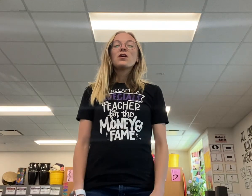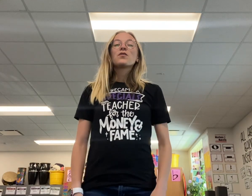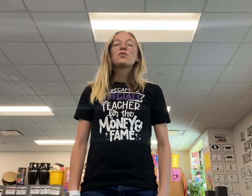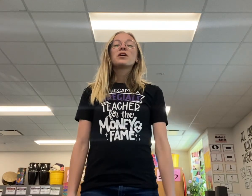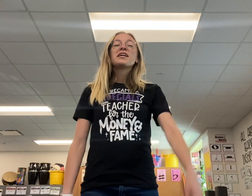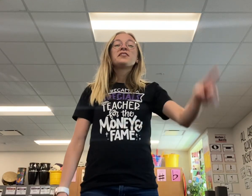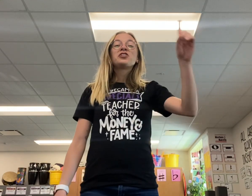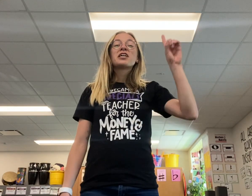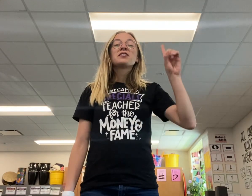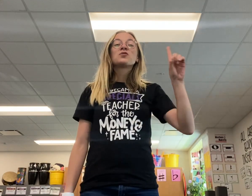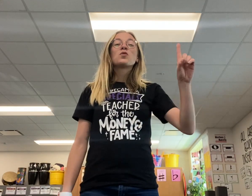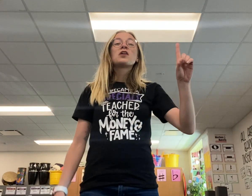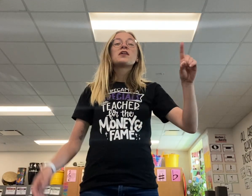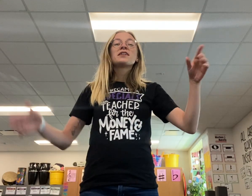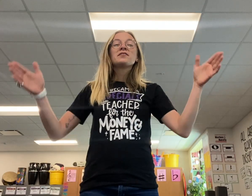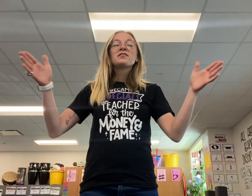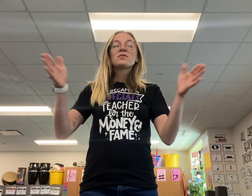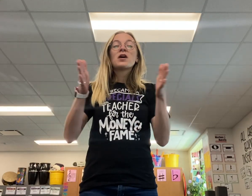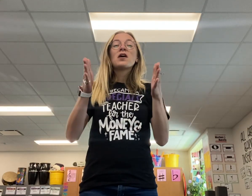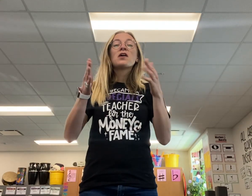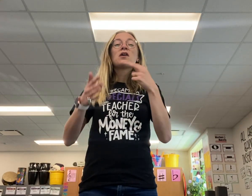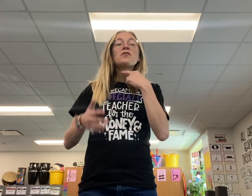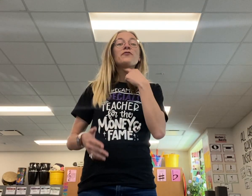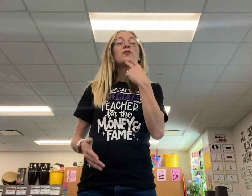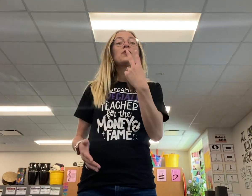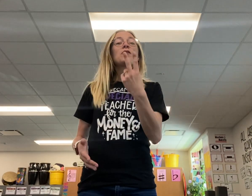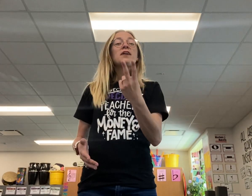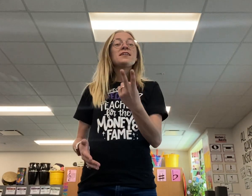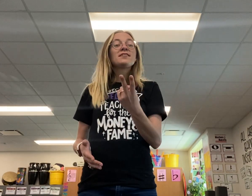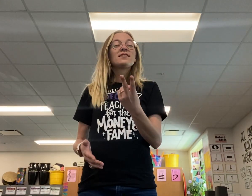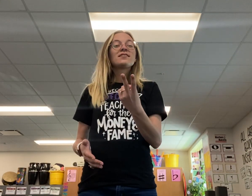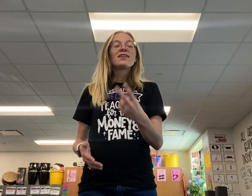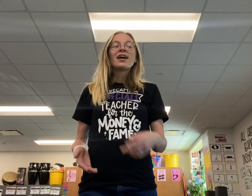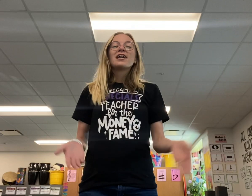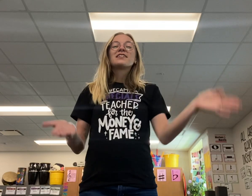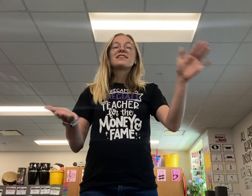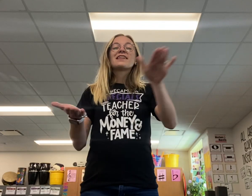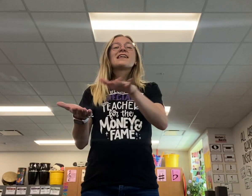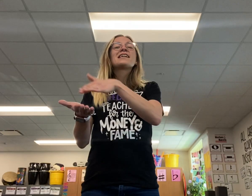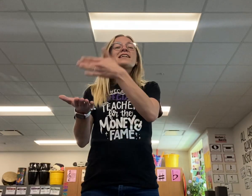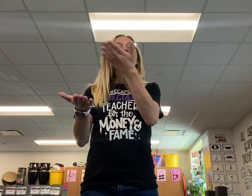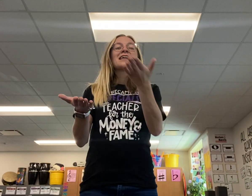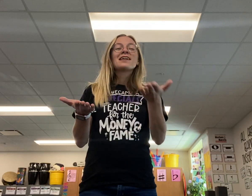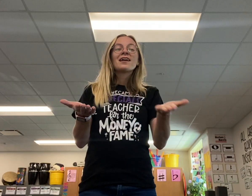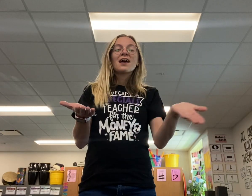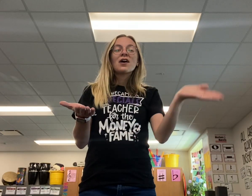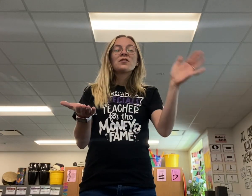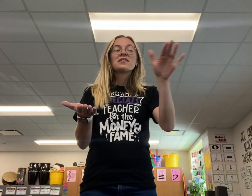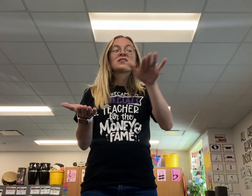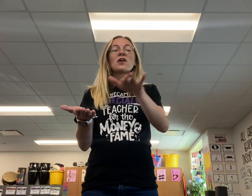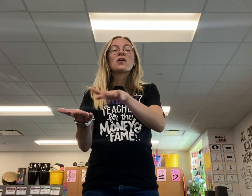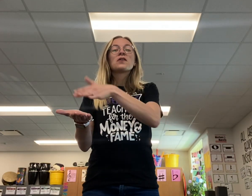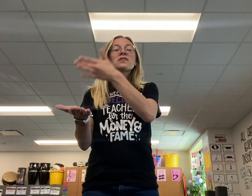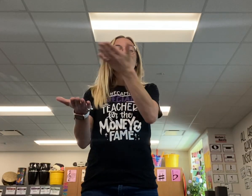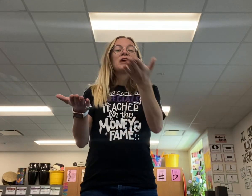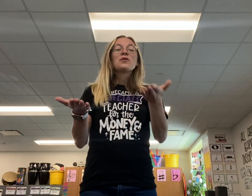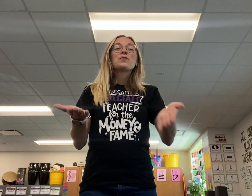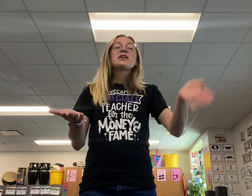With just one small voice, singing out a song. With